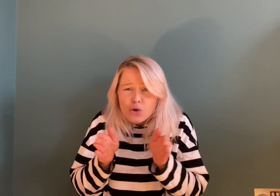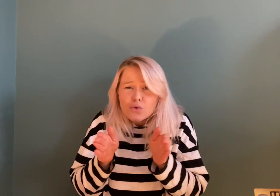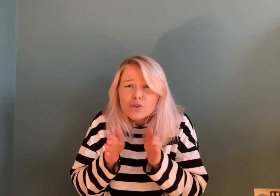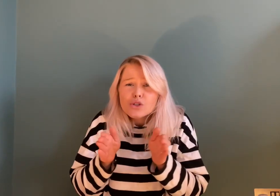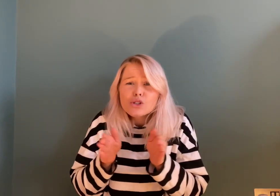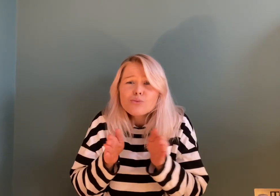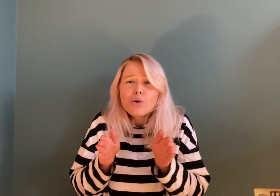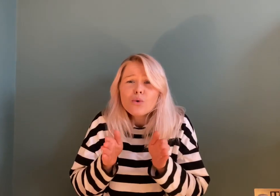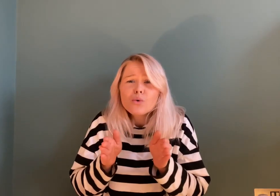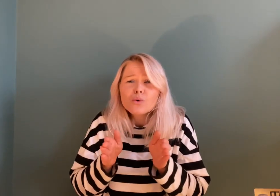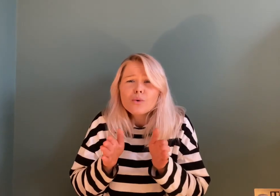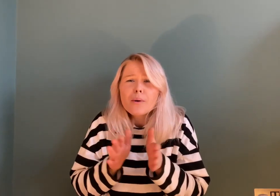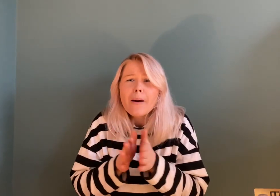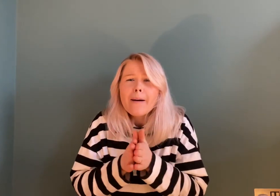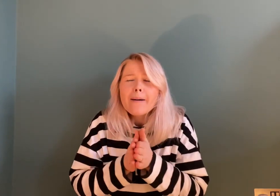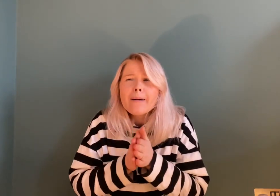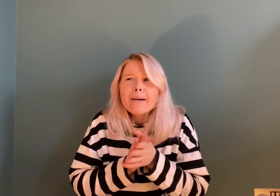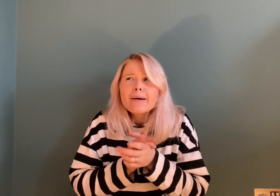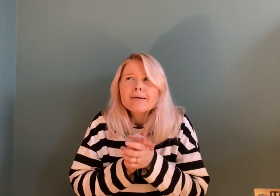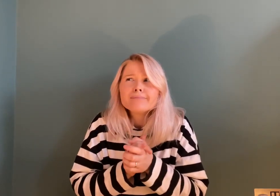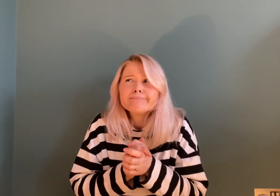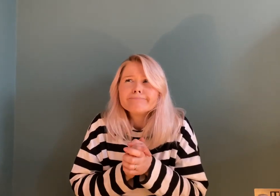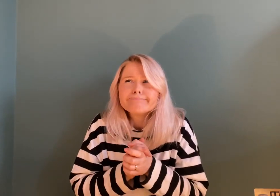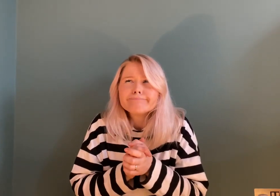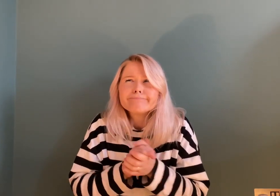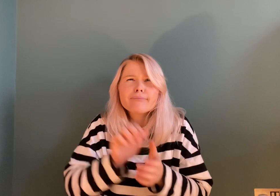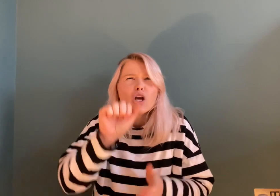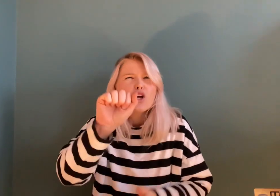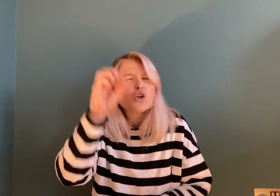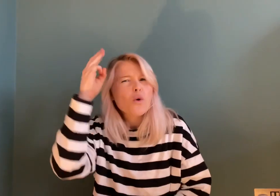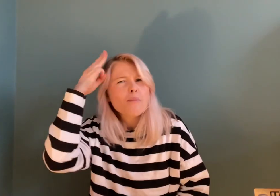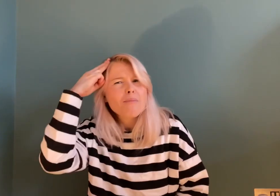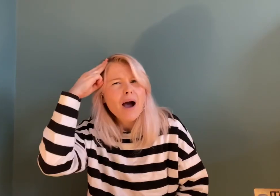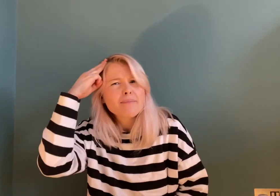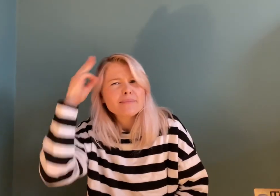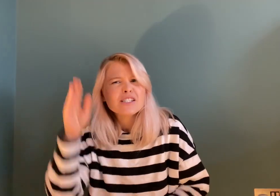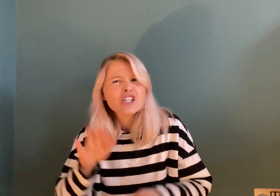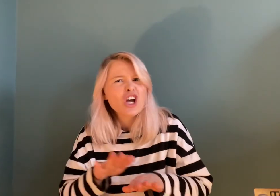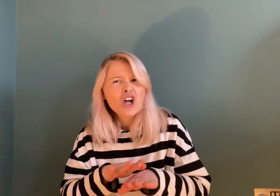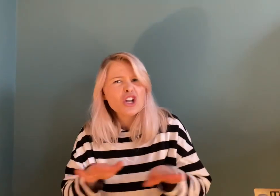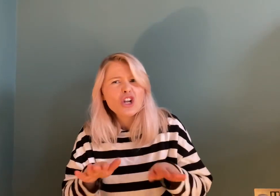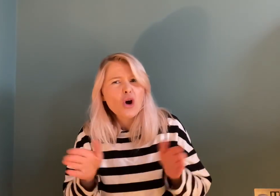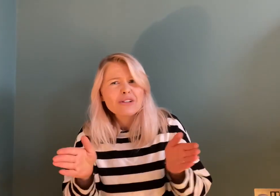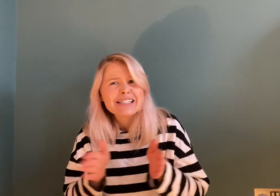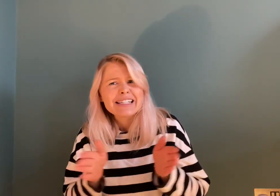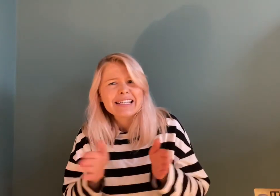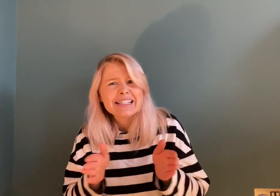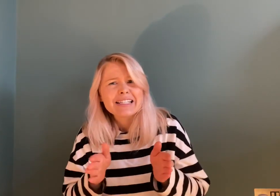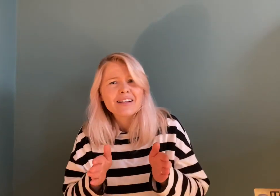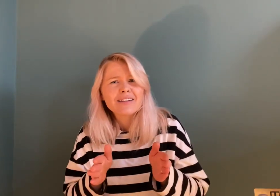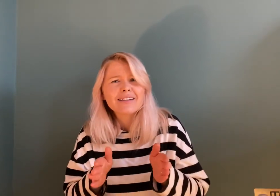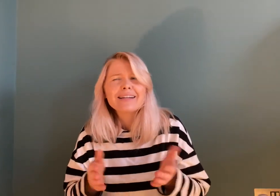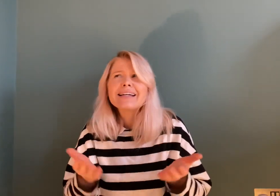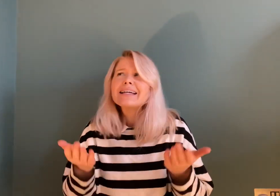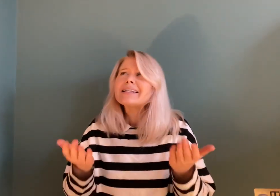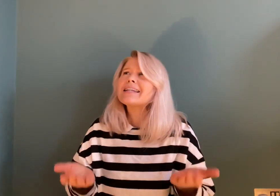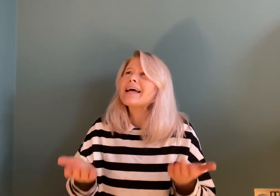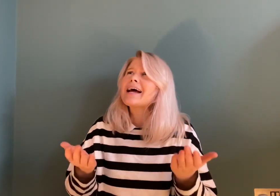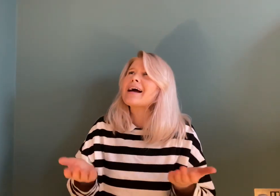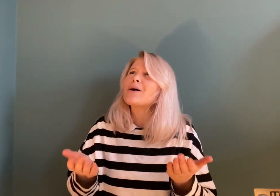small. Hmm, your mum's not little. Now,